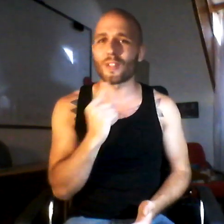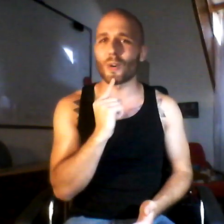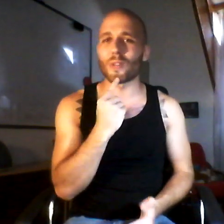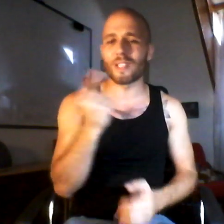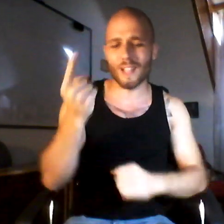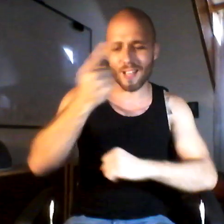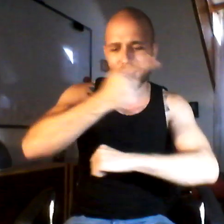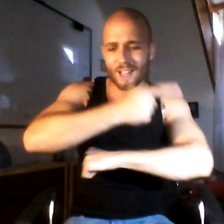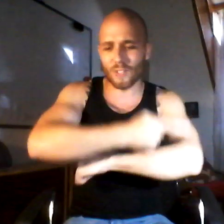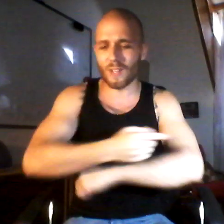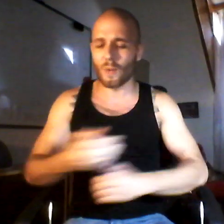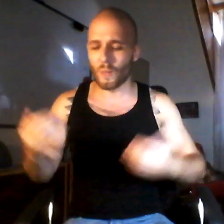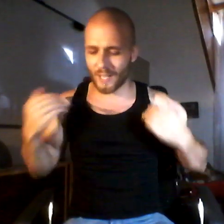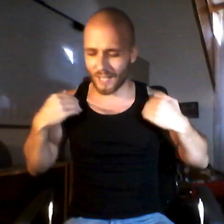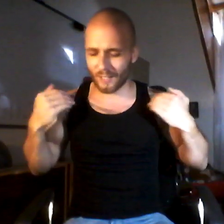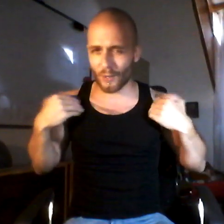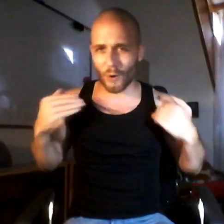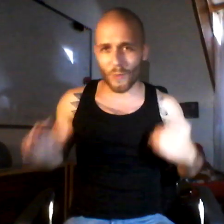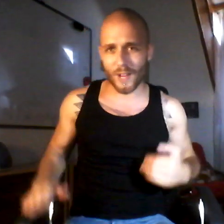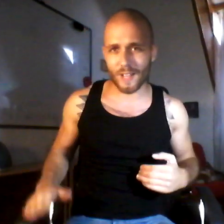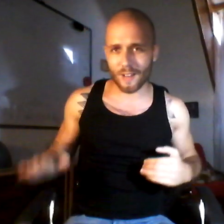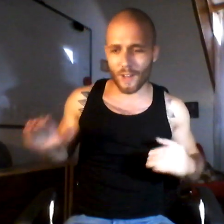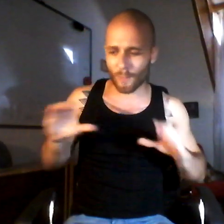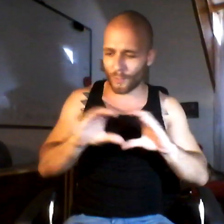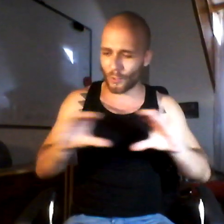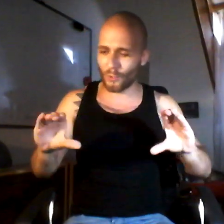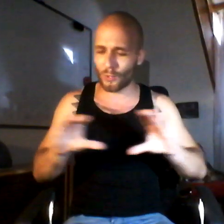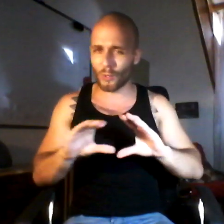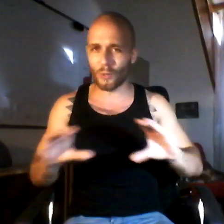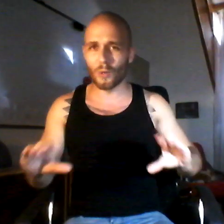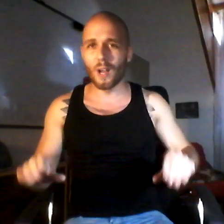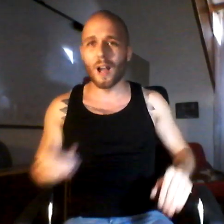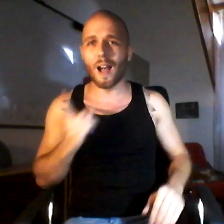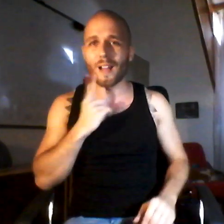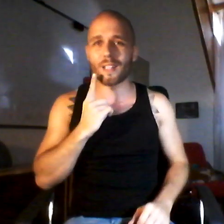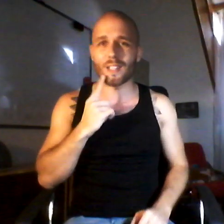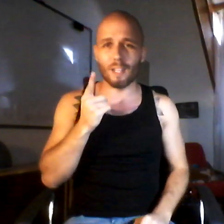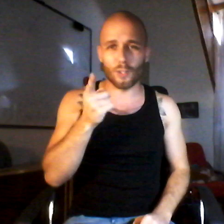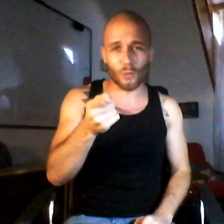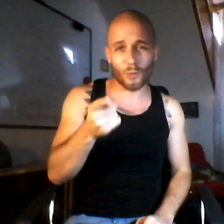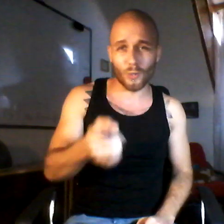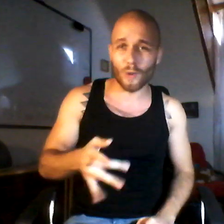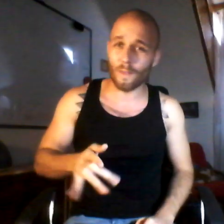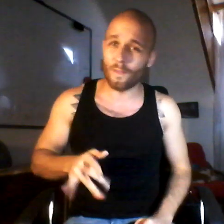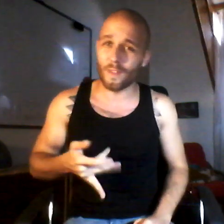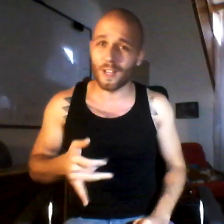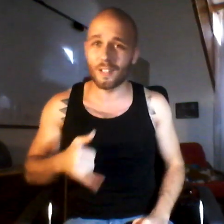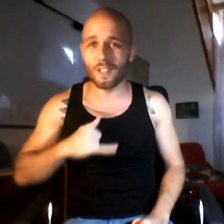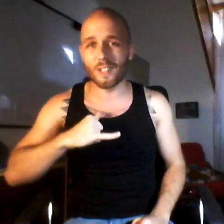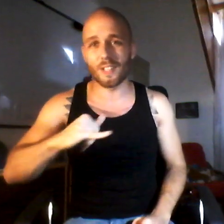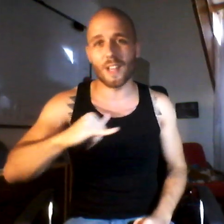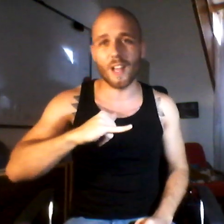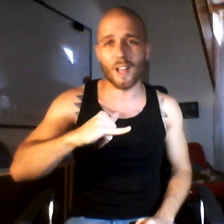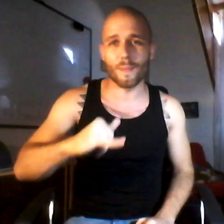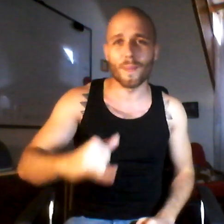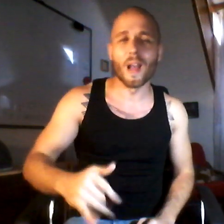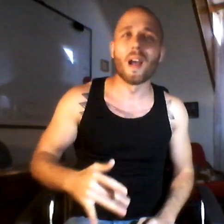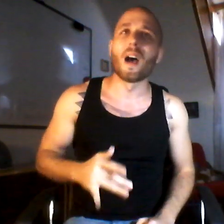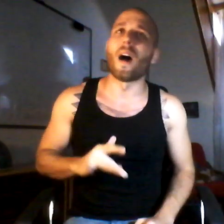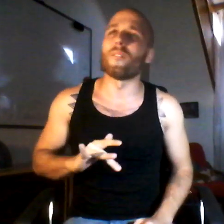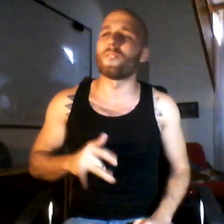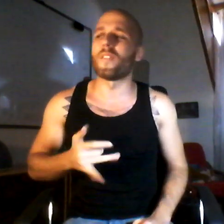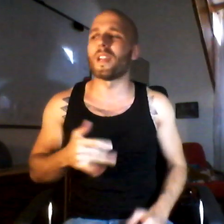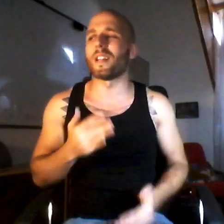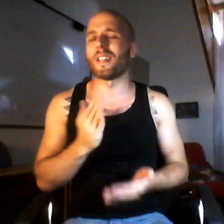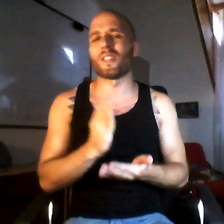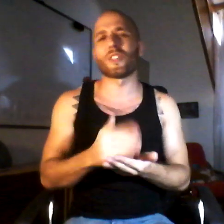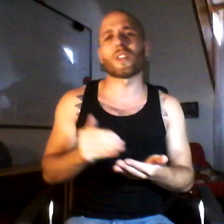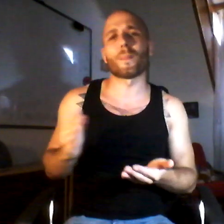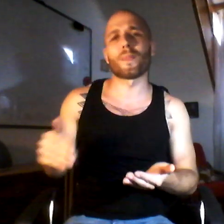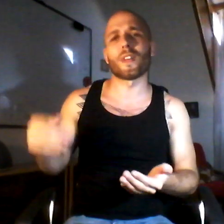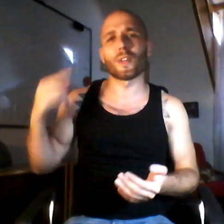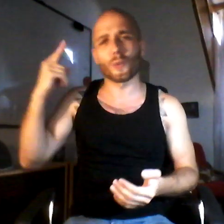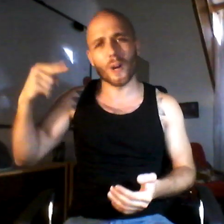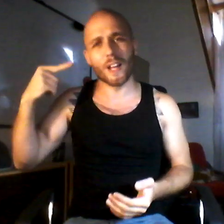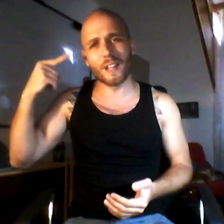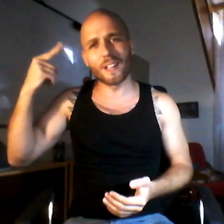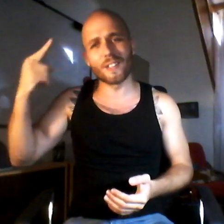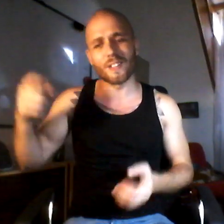those days we had going to do I said, did you feel the same? I'm feeling something crazy